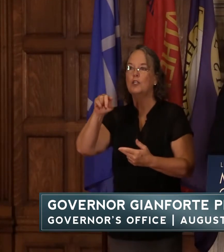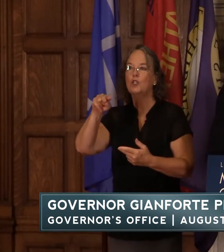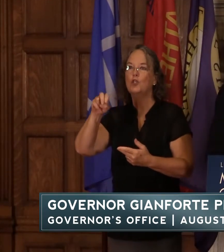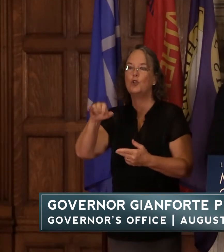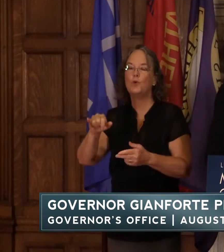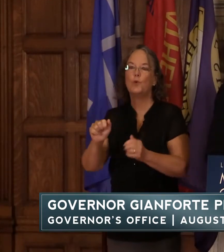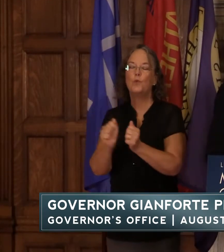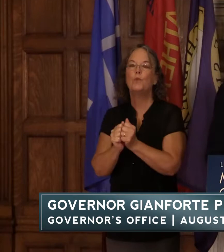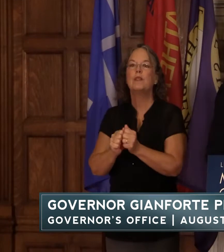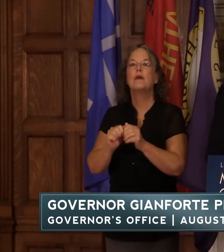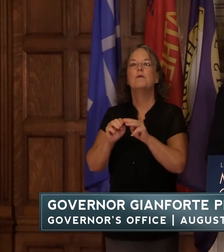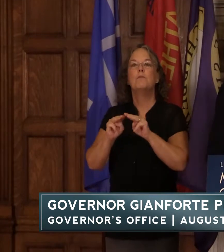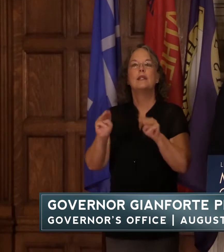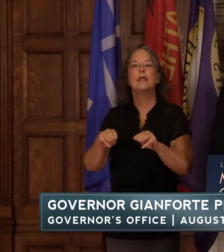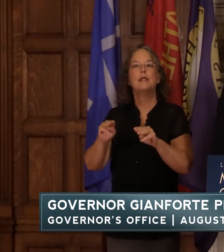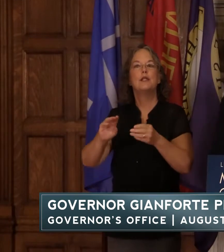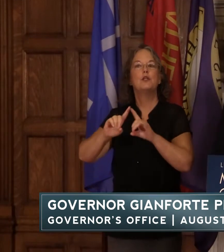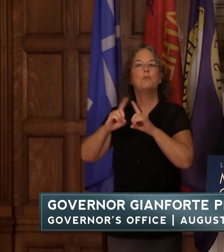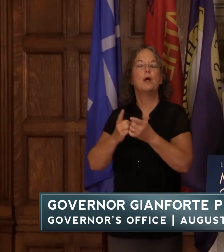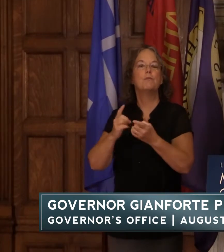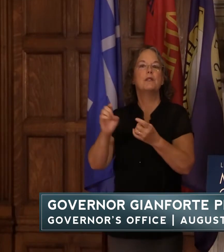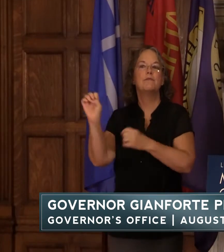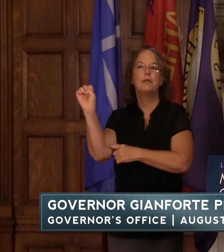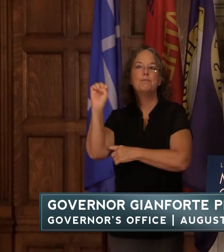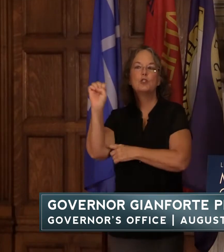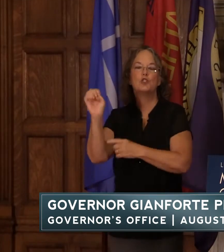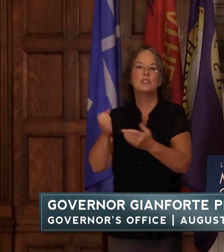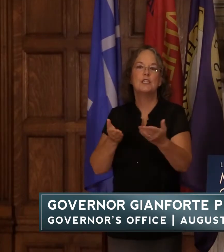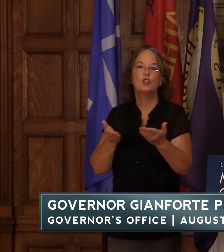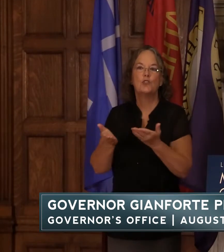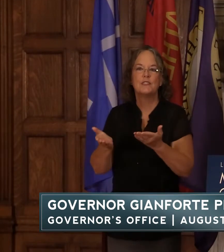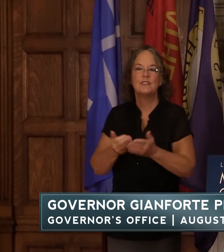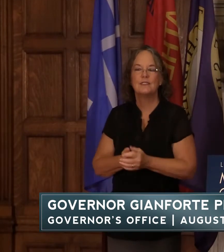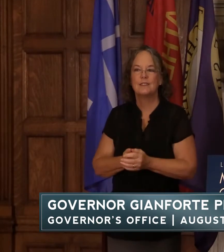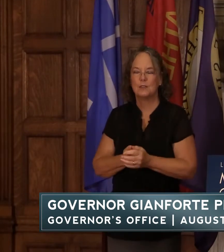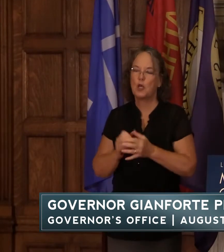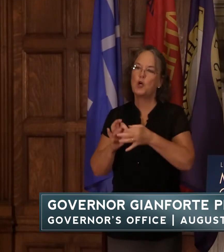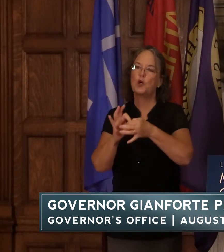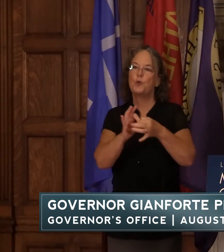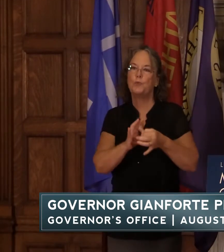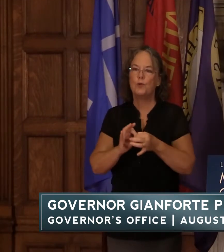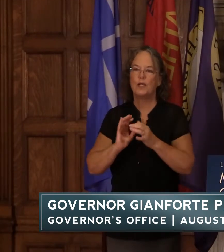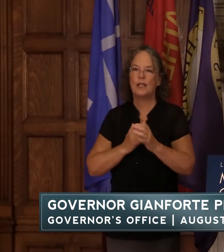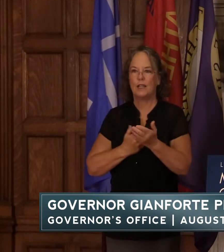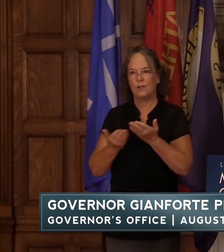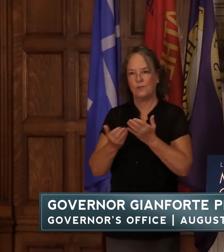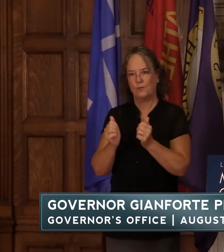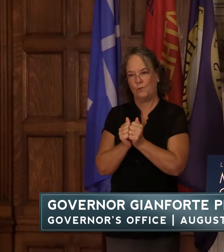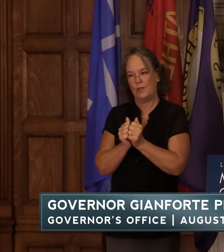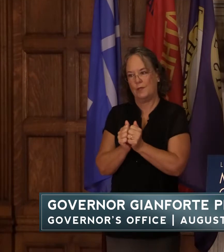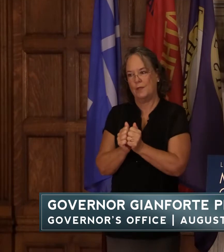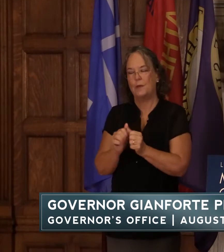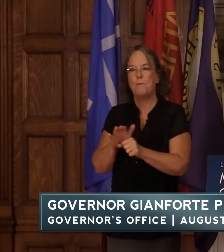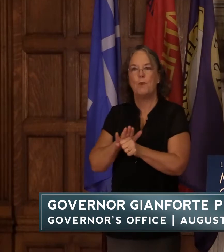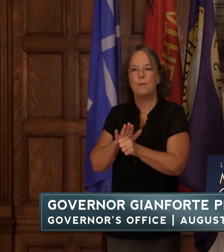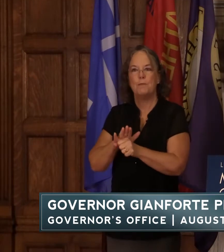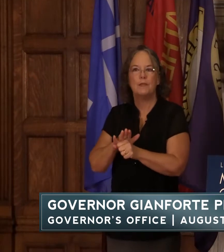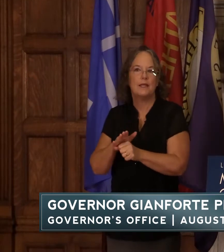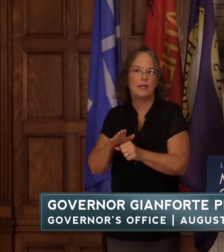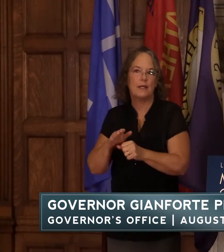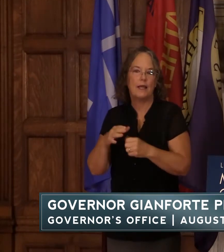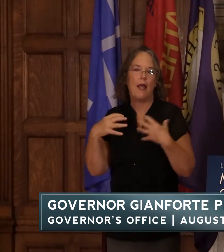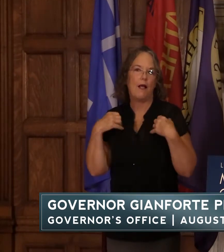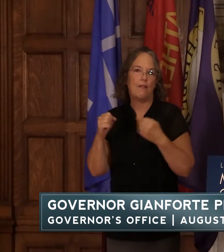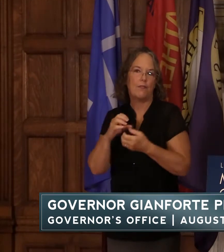disaster and emergency services it's been coordinating all our assistance to local communities and public health offices today i'll